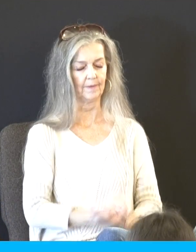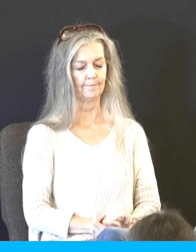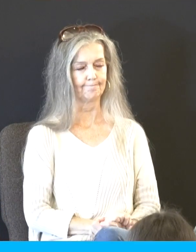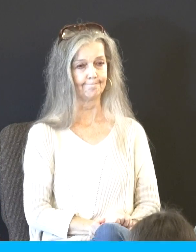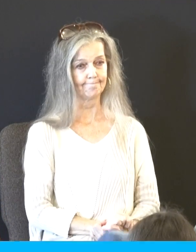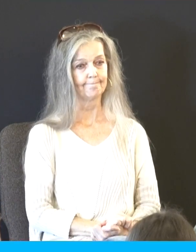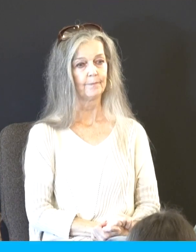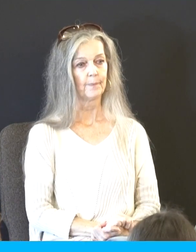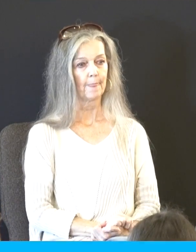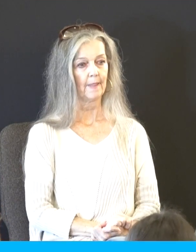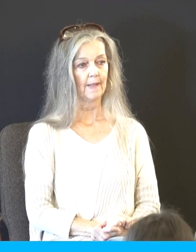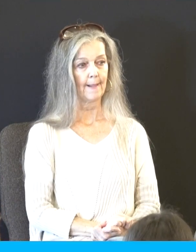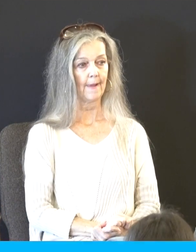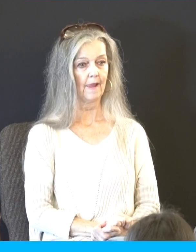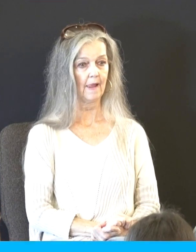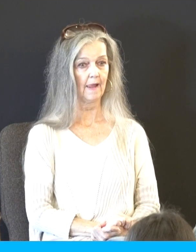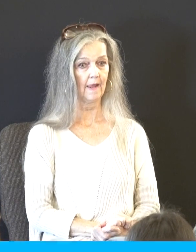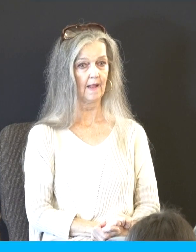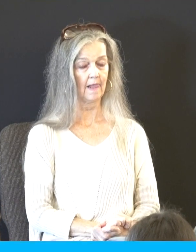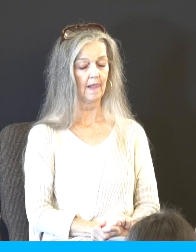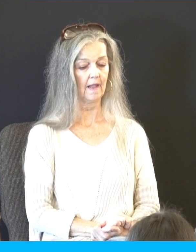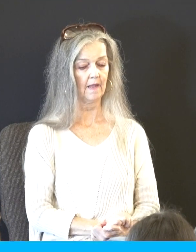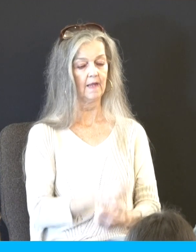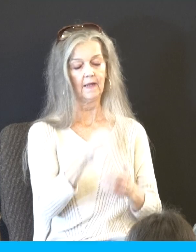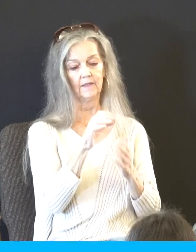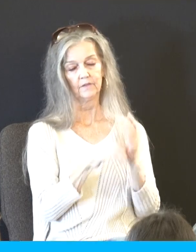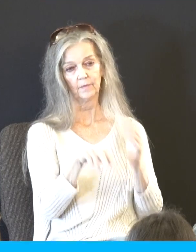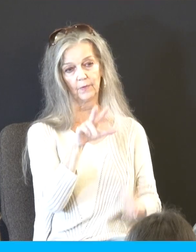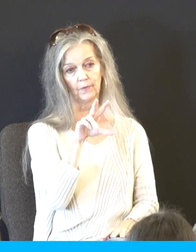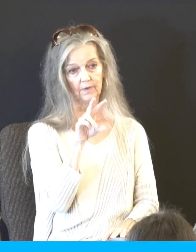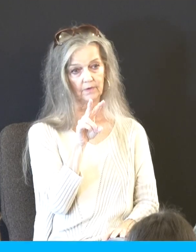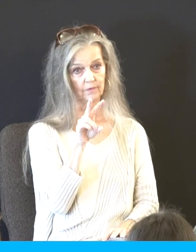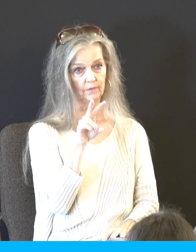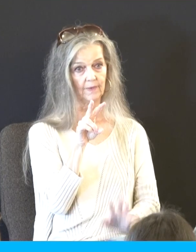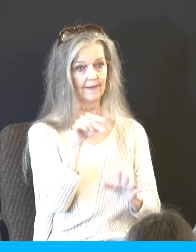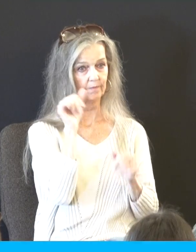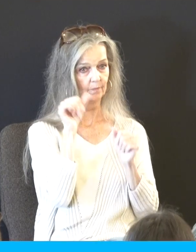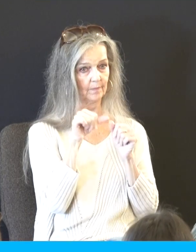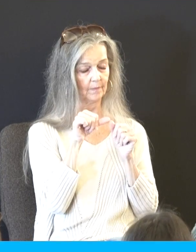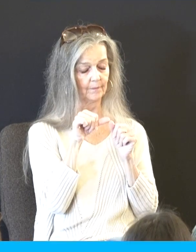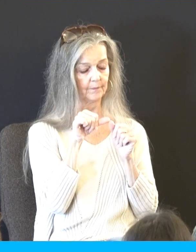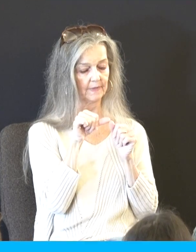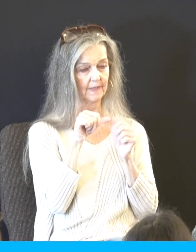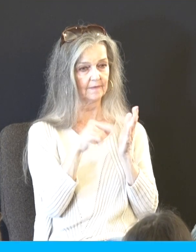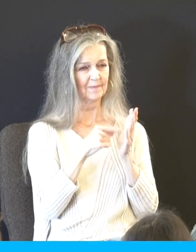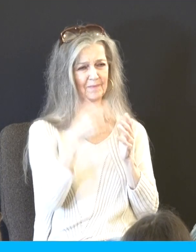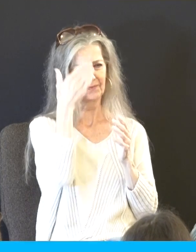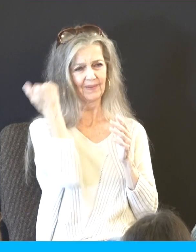Okay, so to get into chapter 32, I have to remind you, because sometimes you forget context and sort